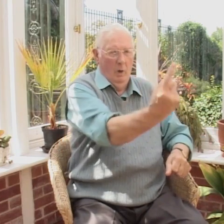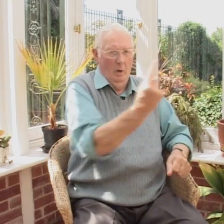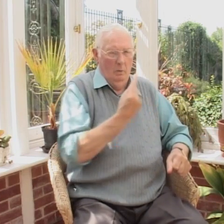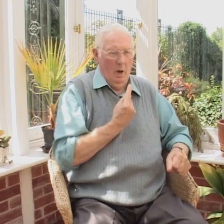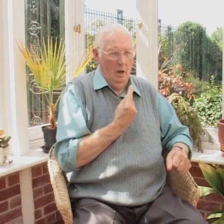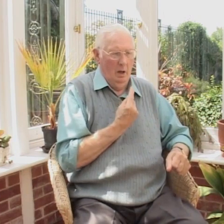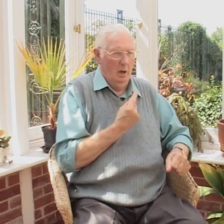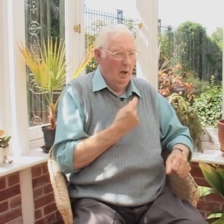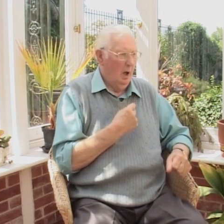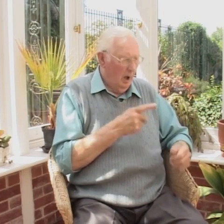an egg each.